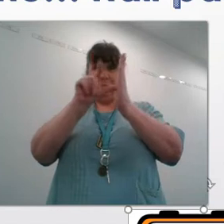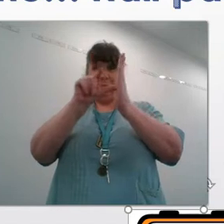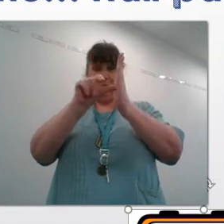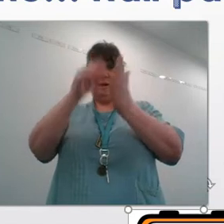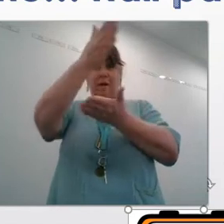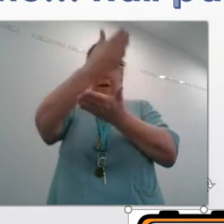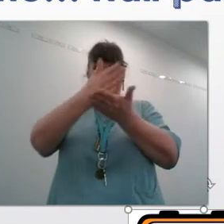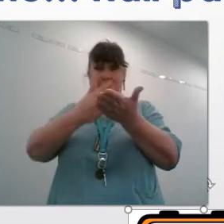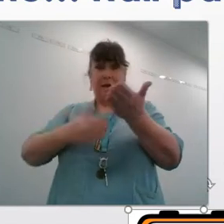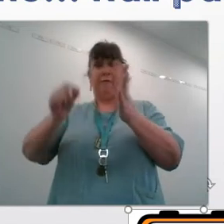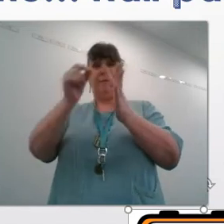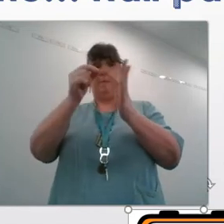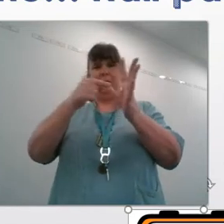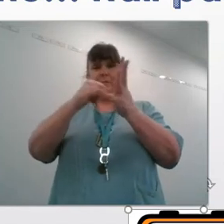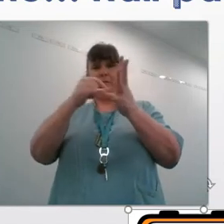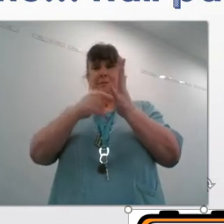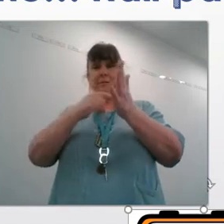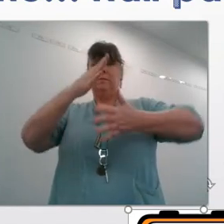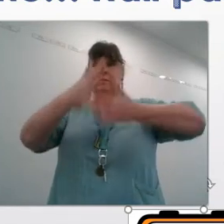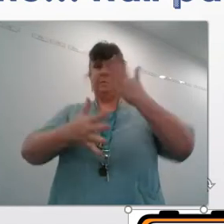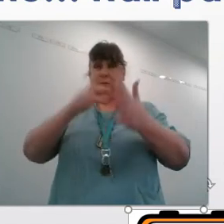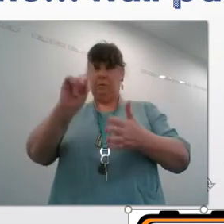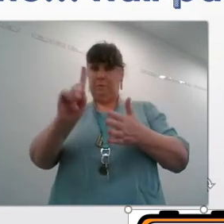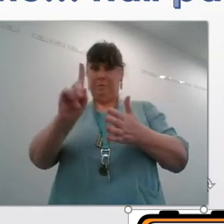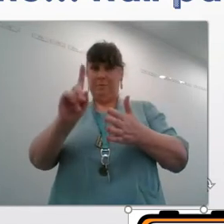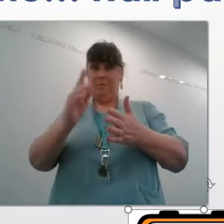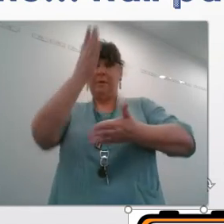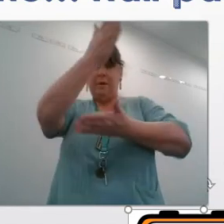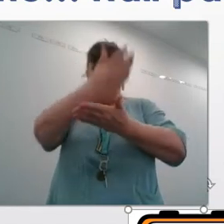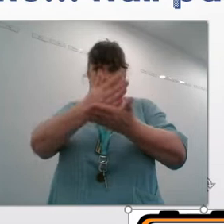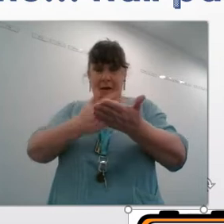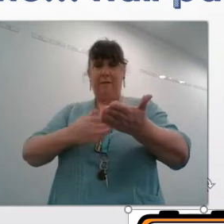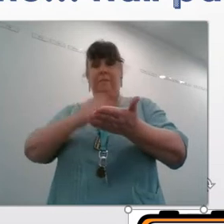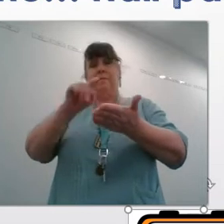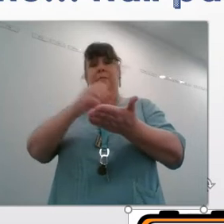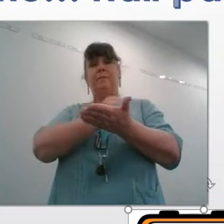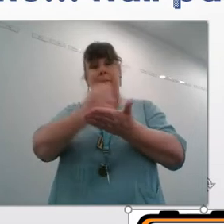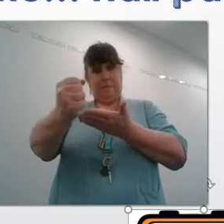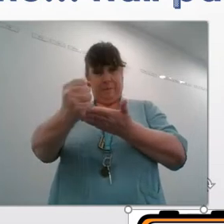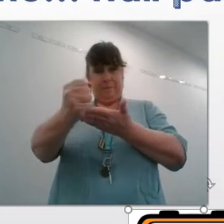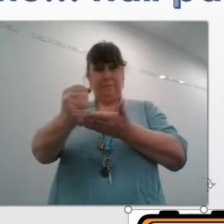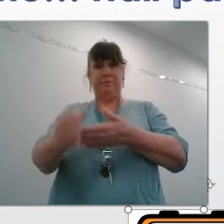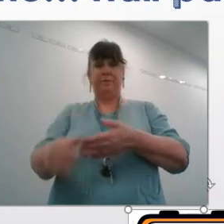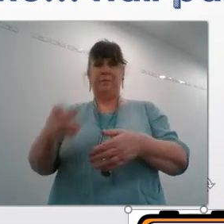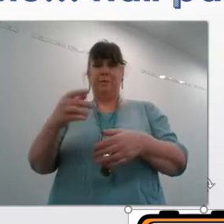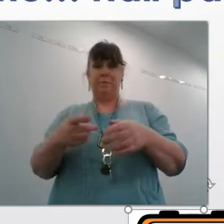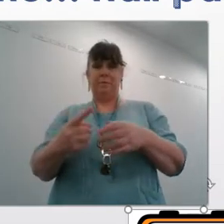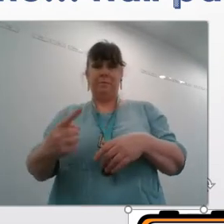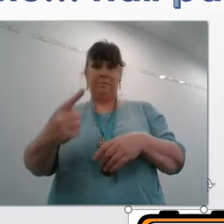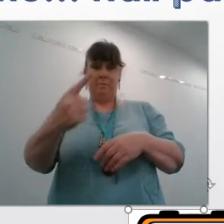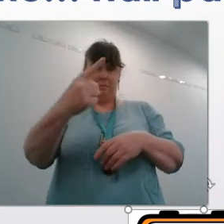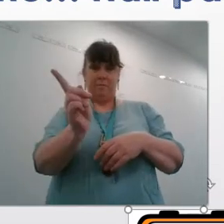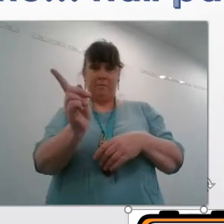time half past what do you sign half and then next the number